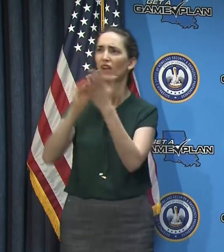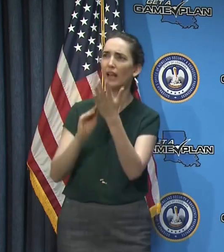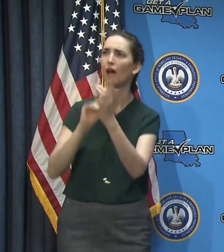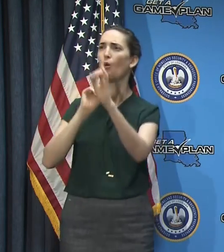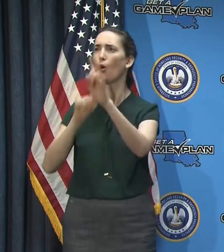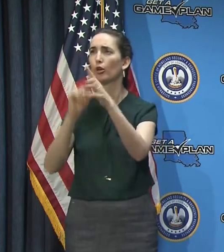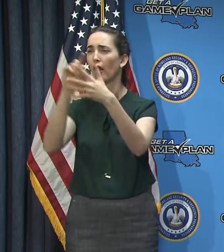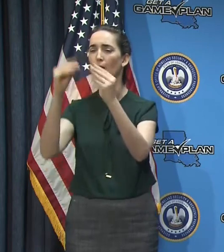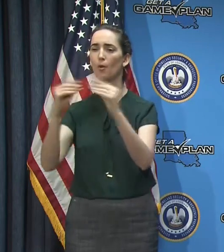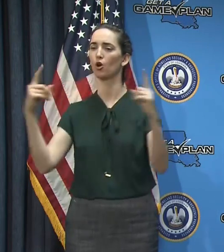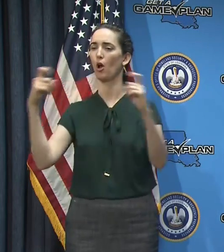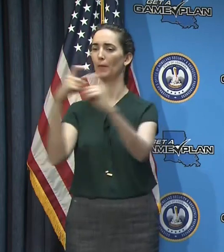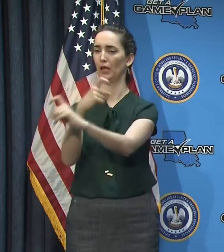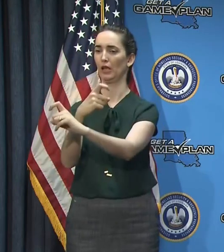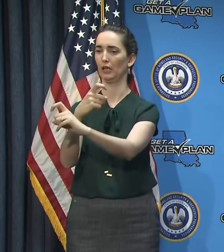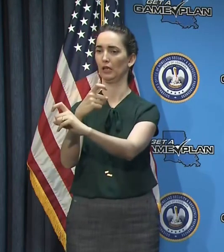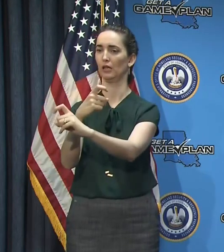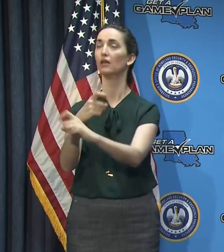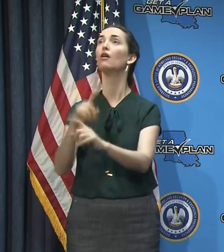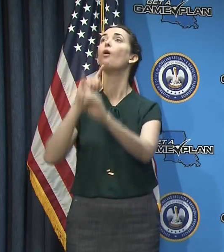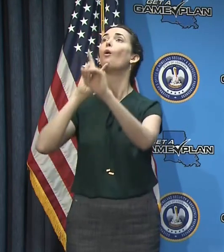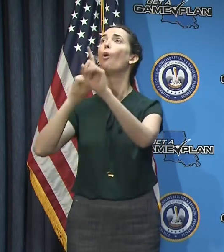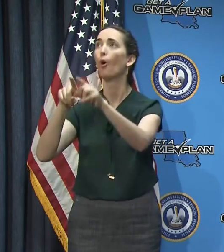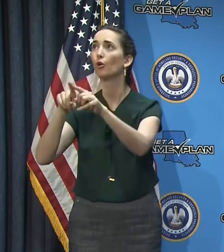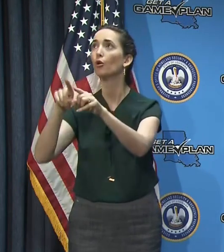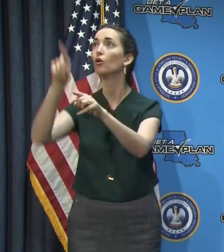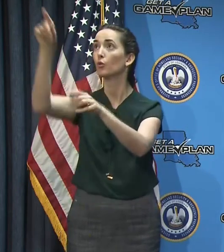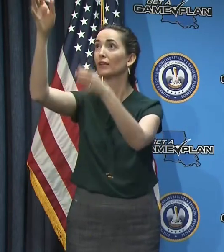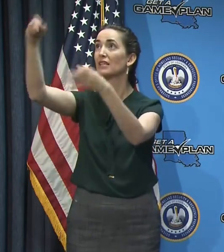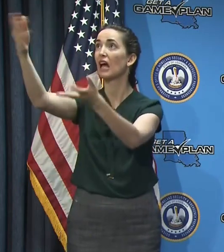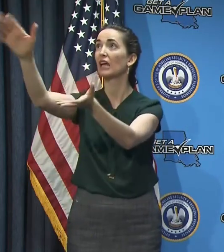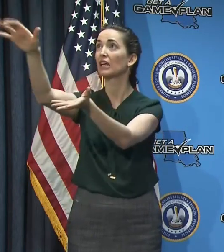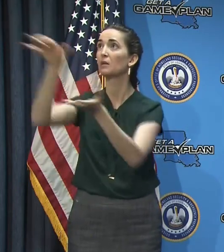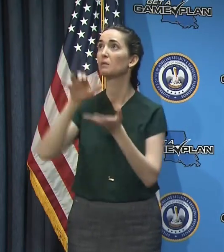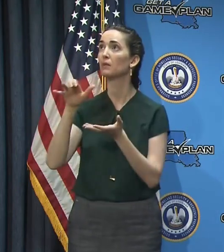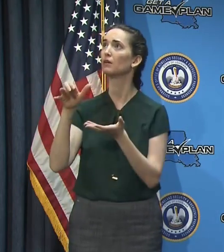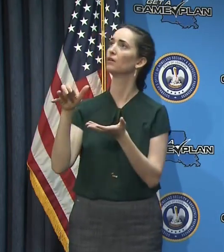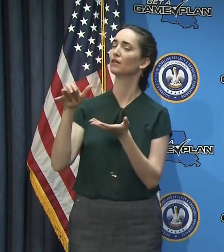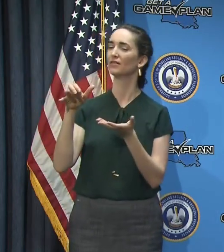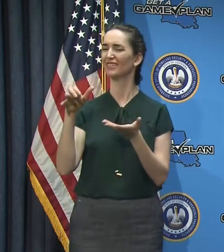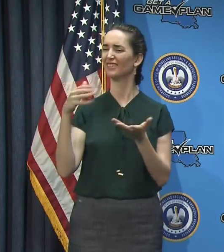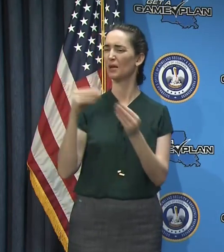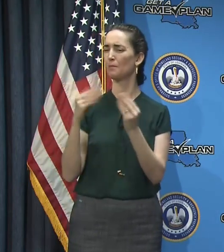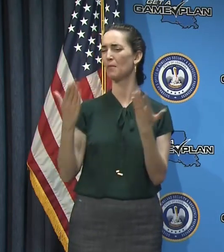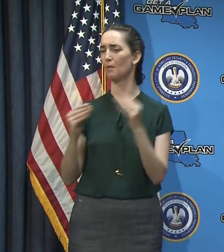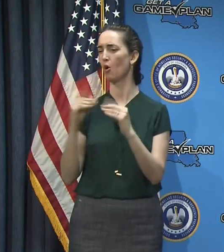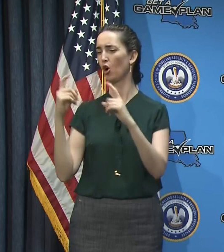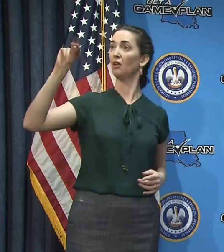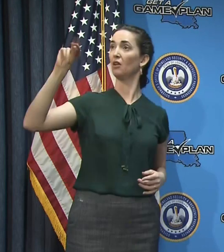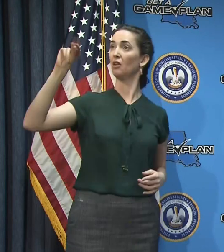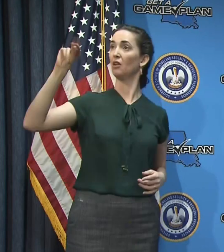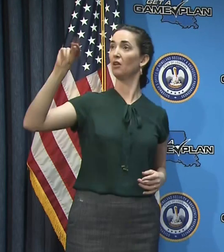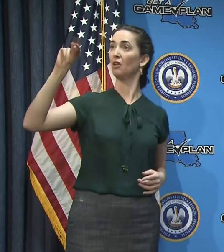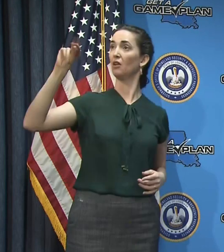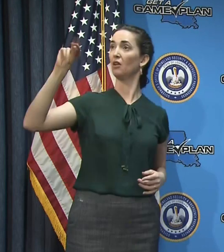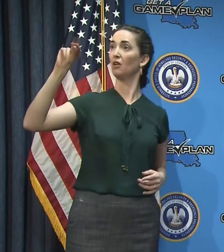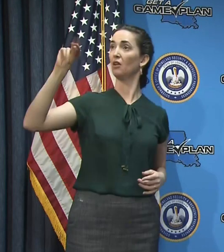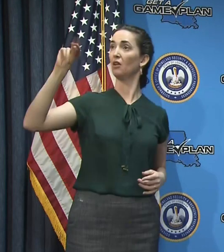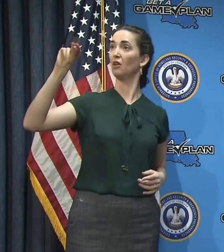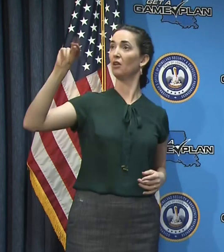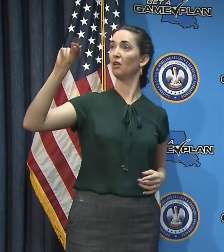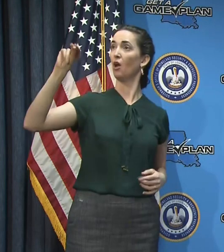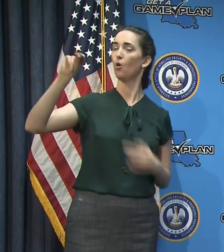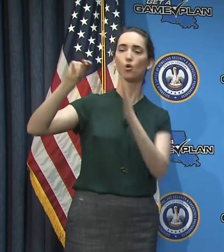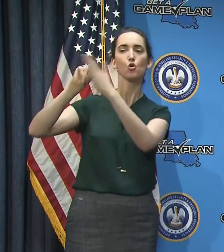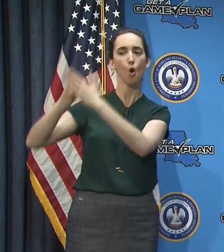place an order for and then receive your allocation of PPE. But we are taking a look at it. haven't, we haven't said, uh,